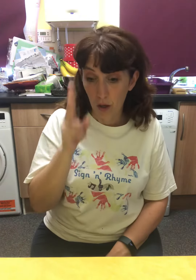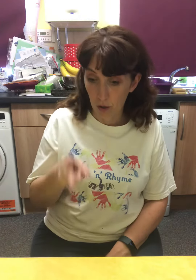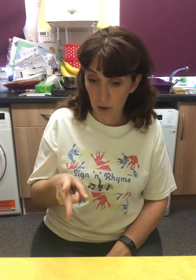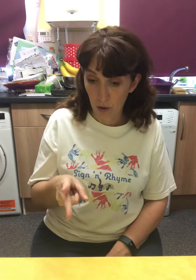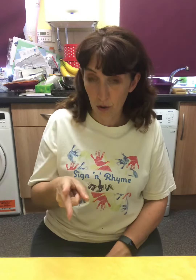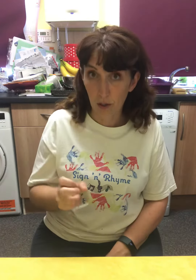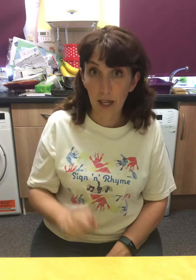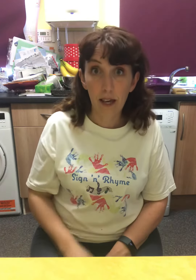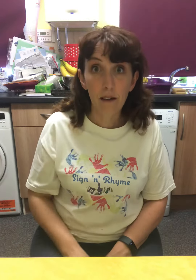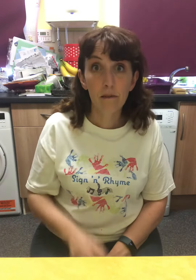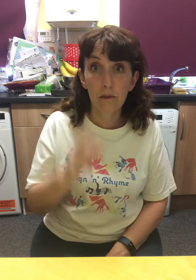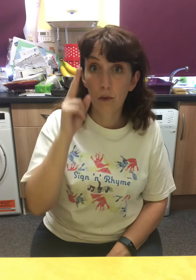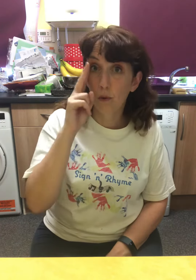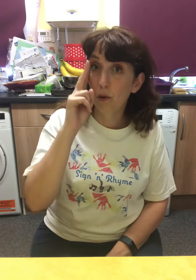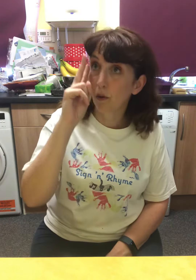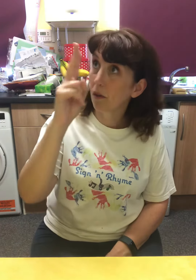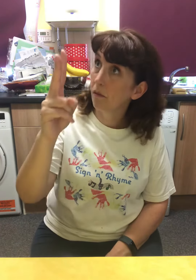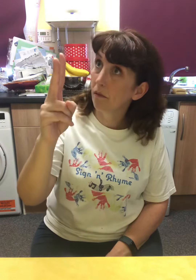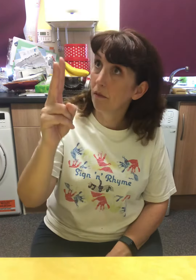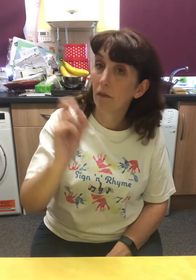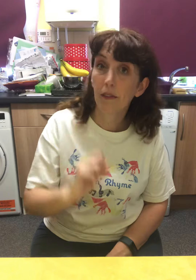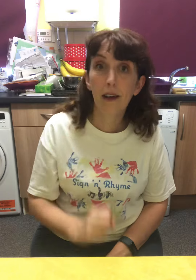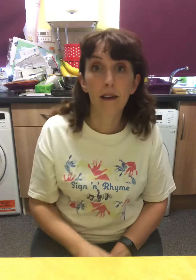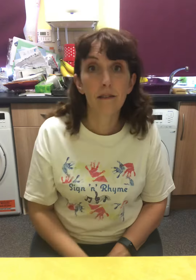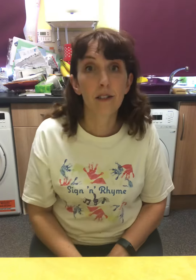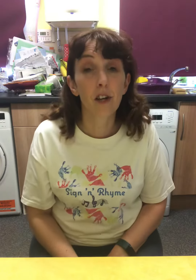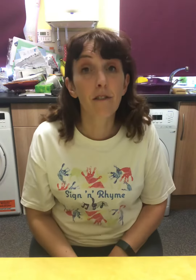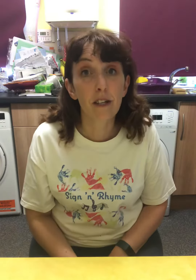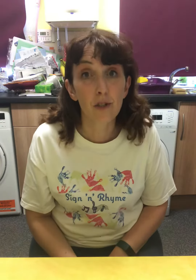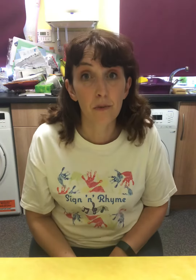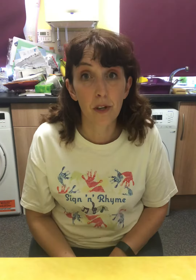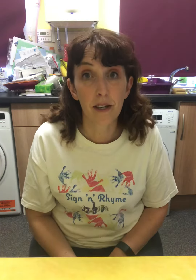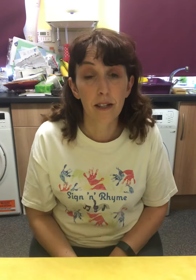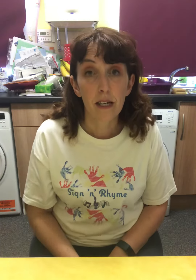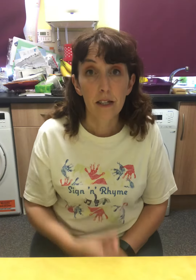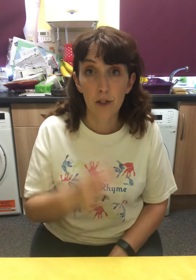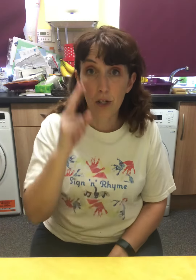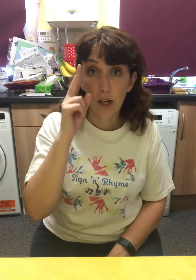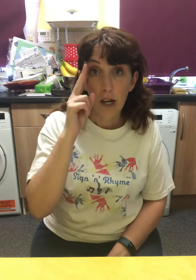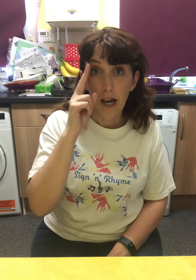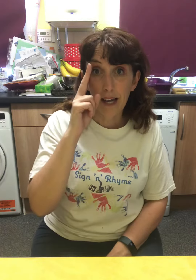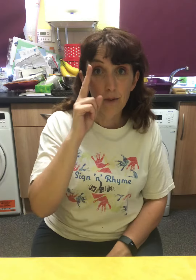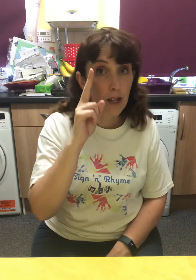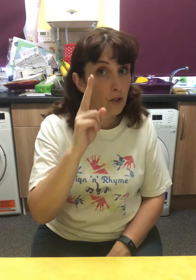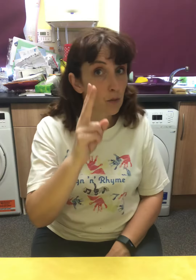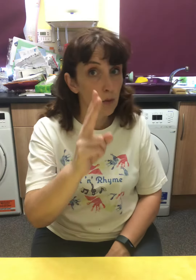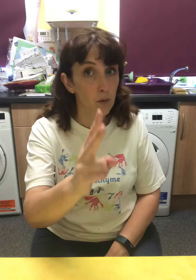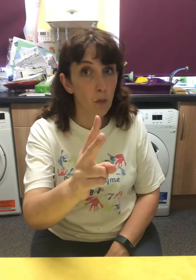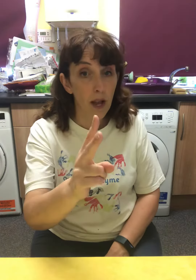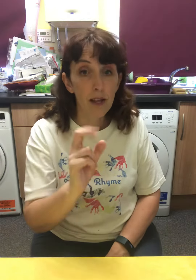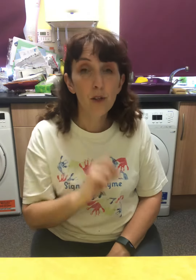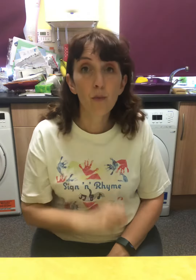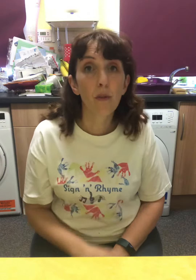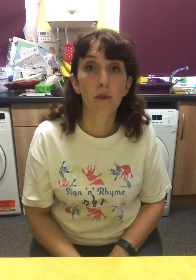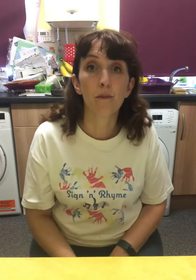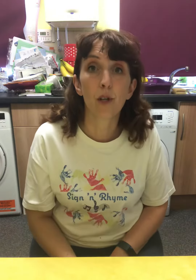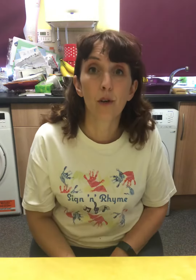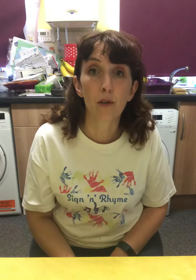LOOK here or LOOK there. It's a directional sign so you're gonna angle that towards where you want them to look.